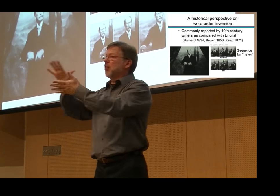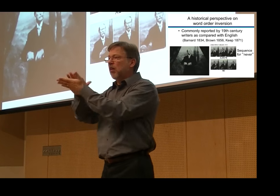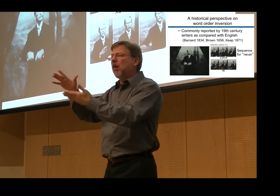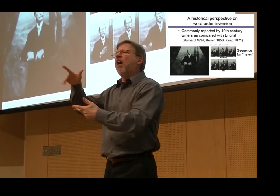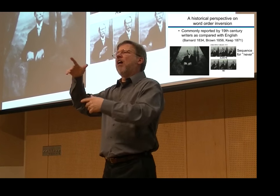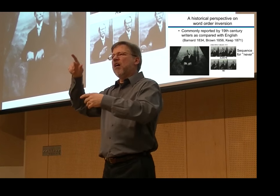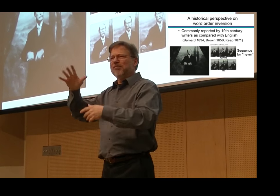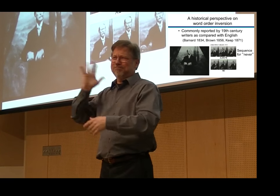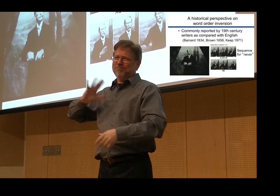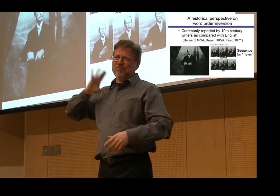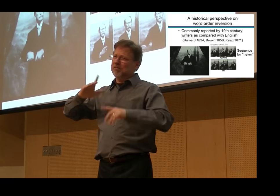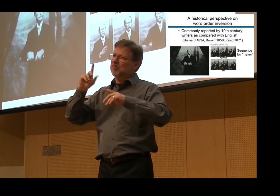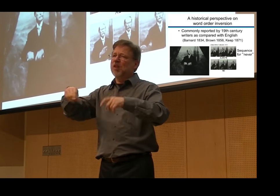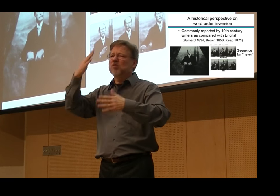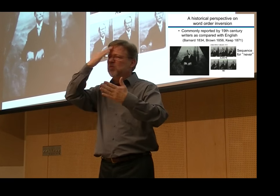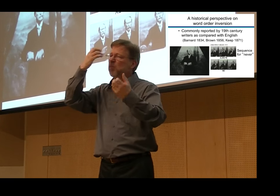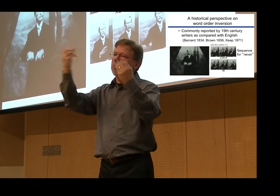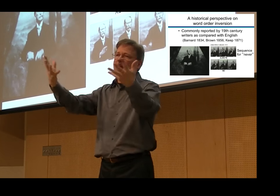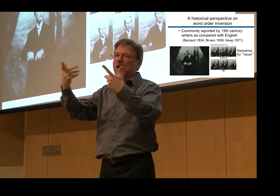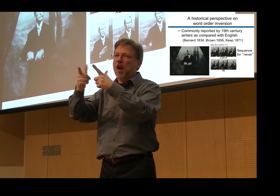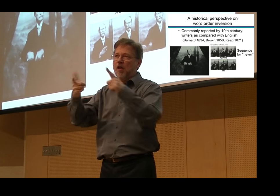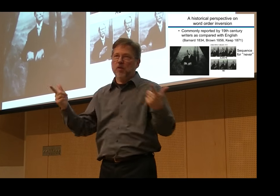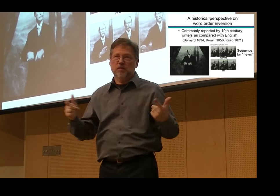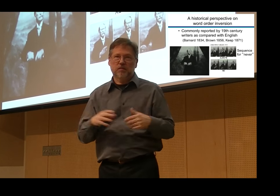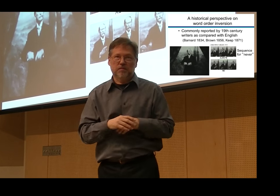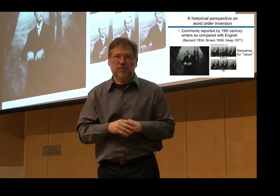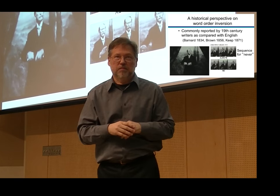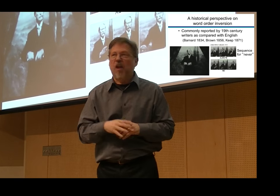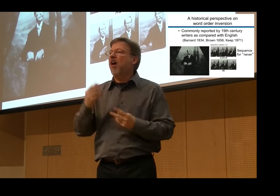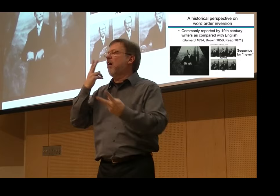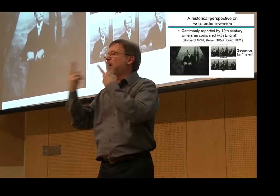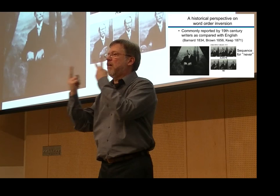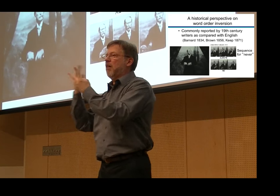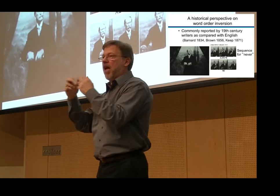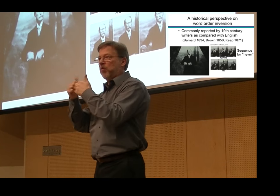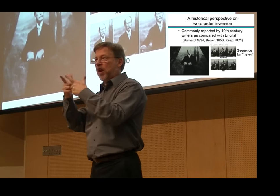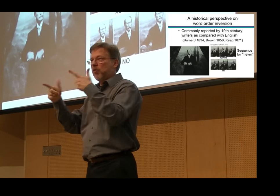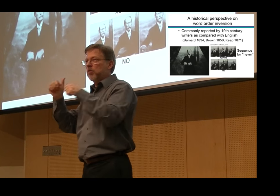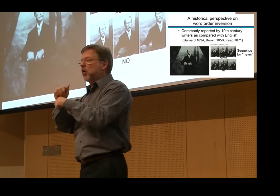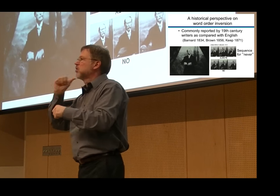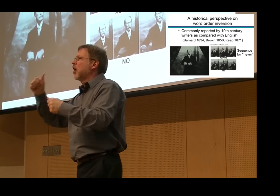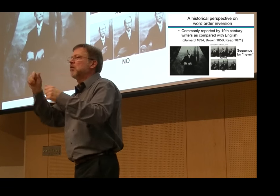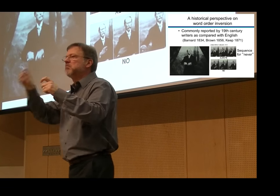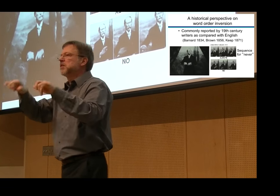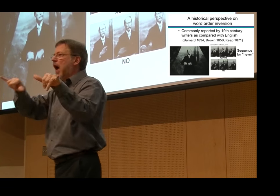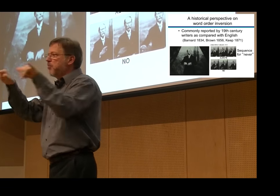There were publications of how this happened, but we have lost track of those because of the dark era.